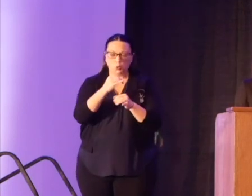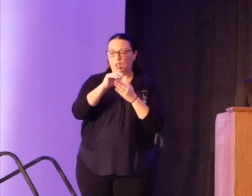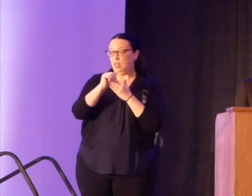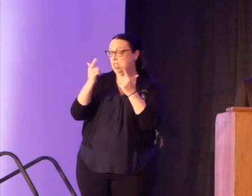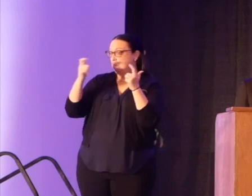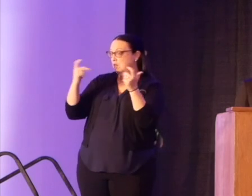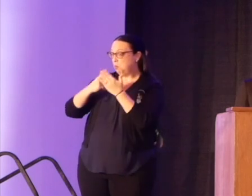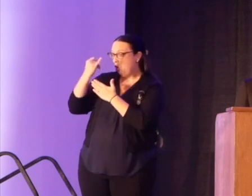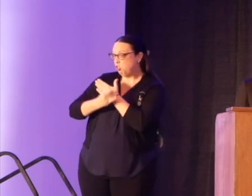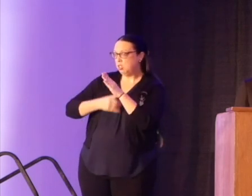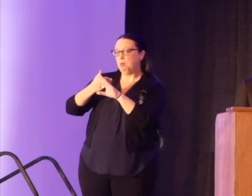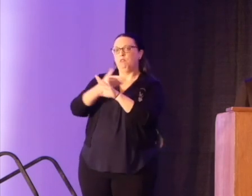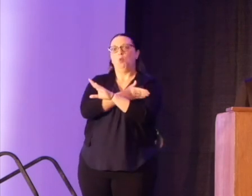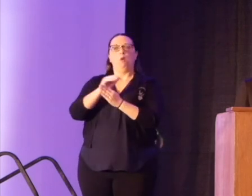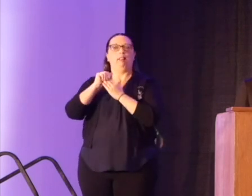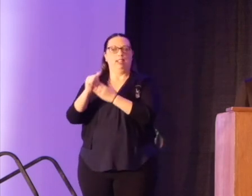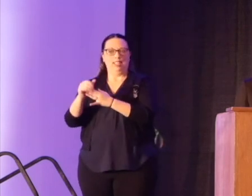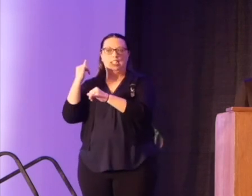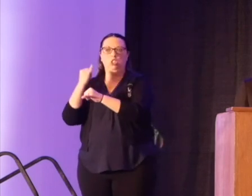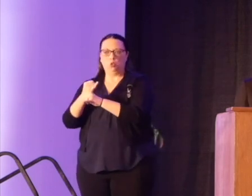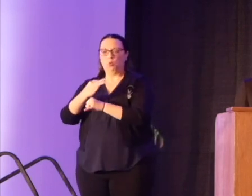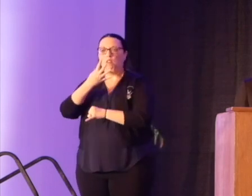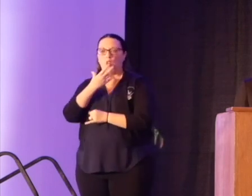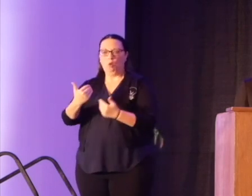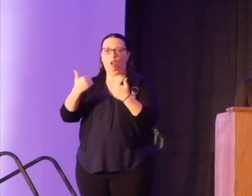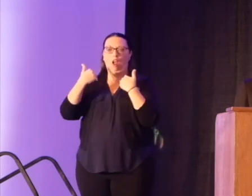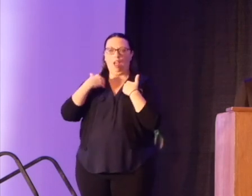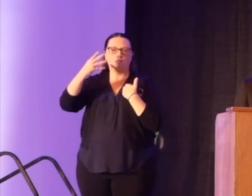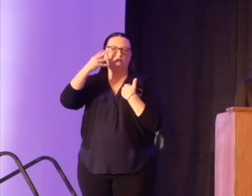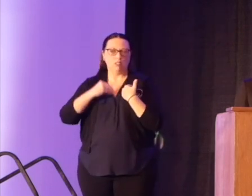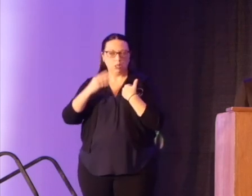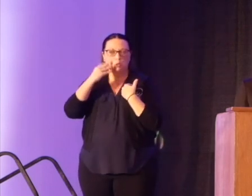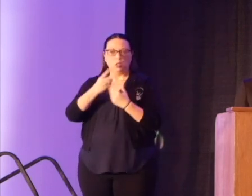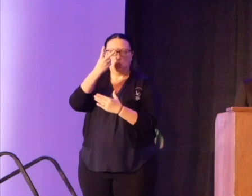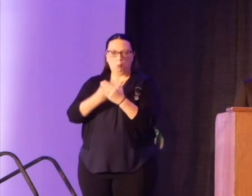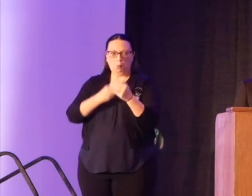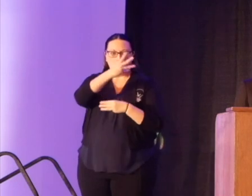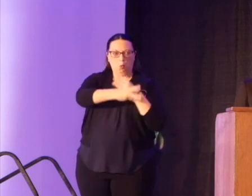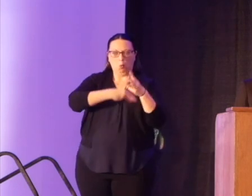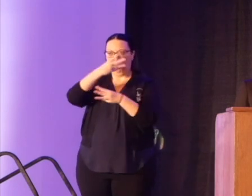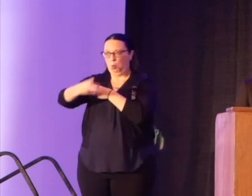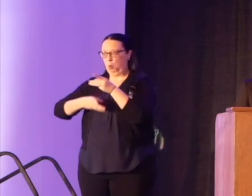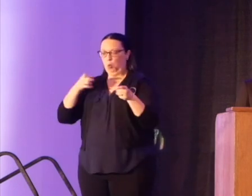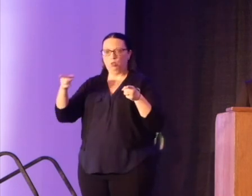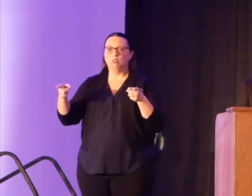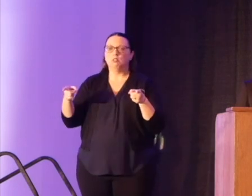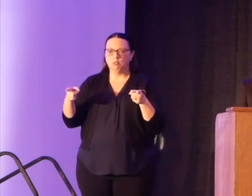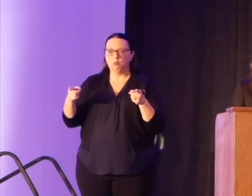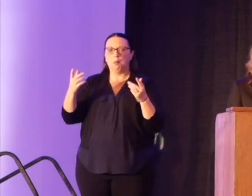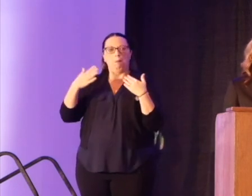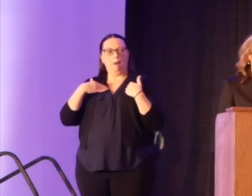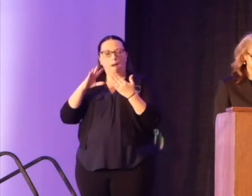leading an institution of color, I have a foot in each world regarding my experiences and perspectives with regards to